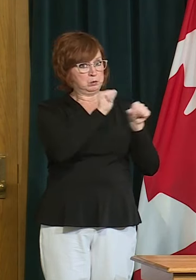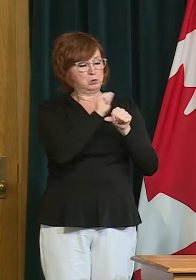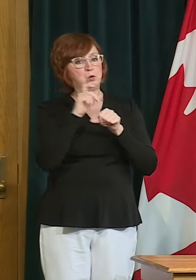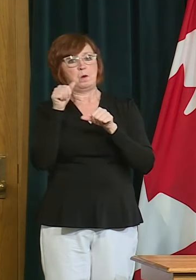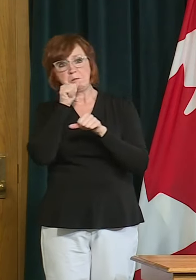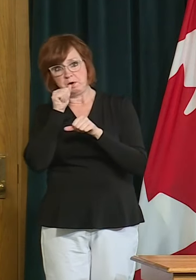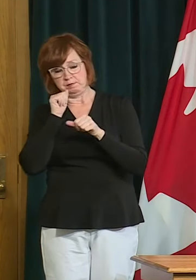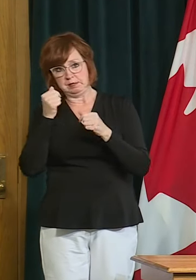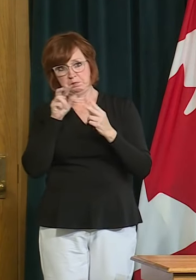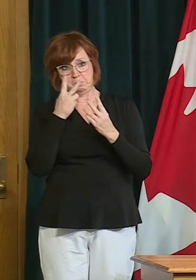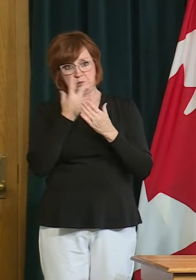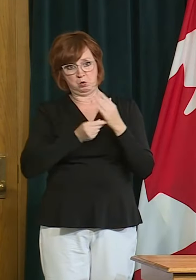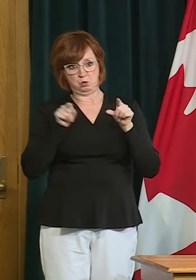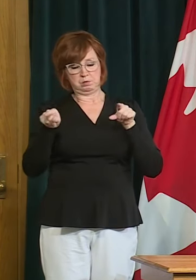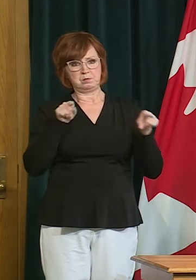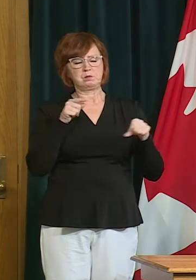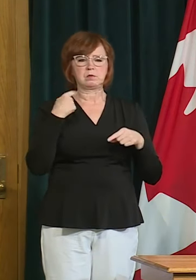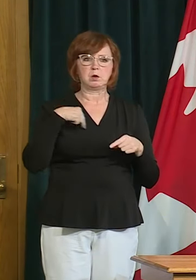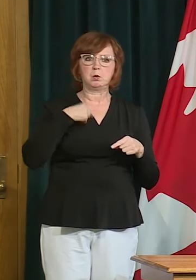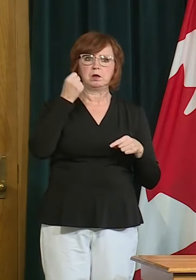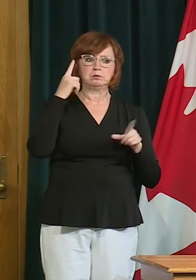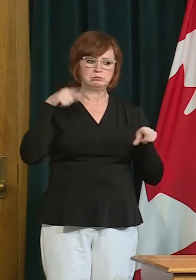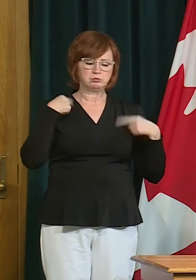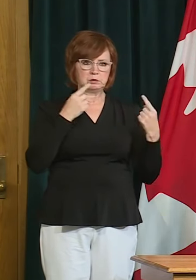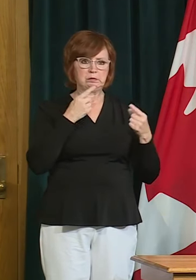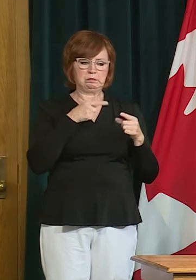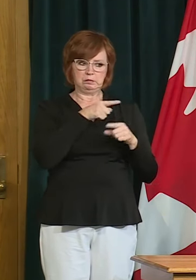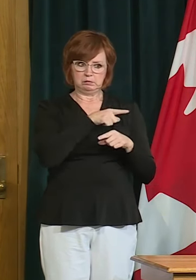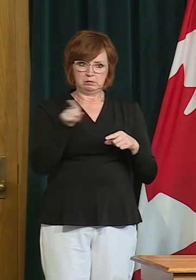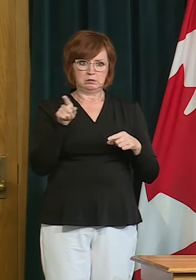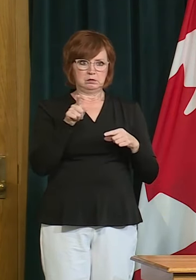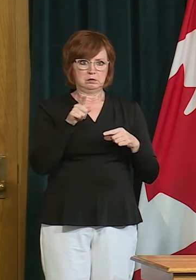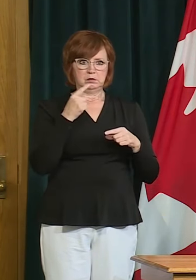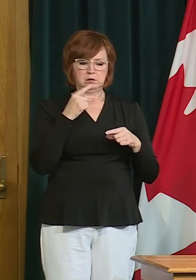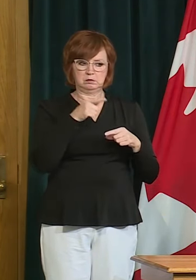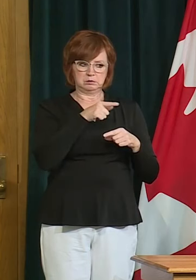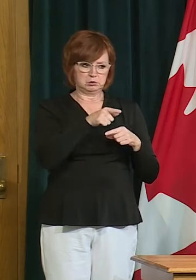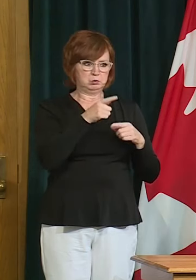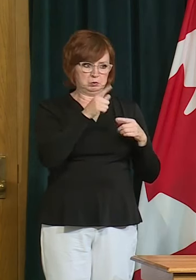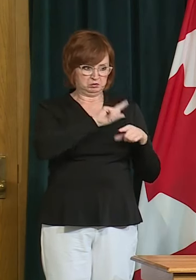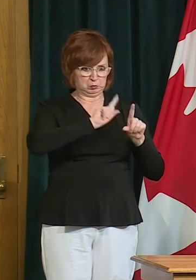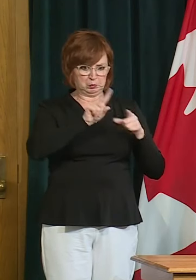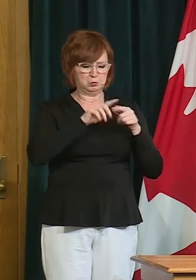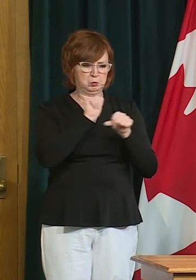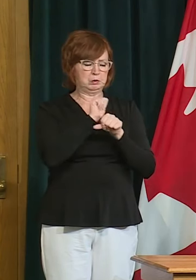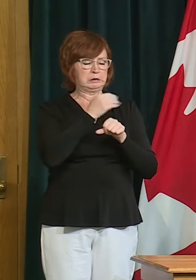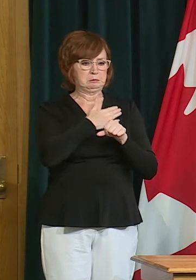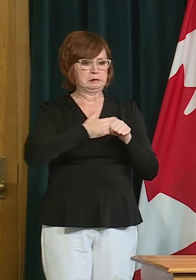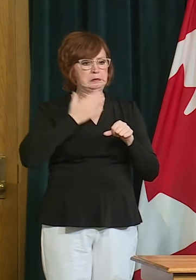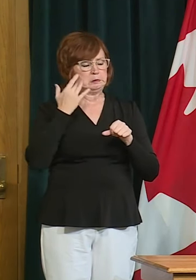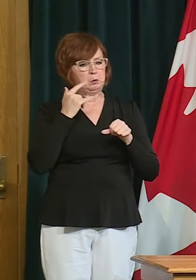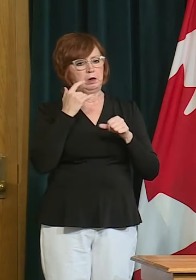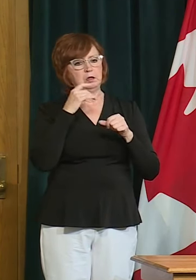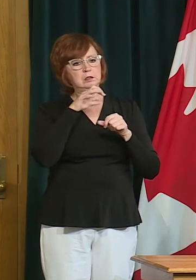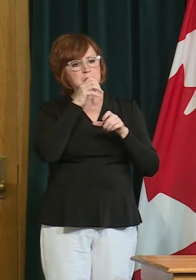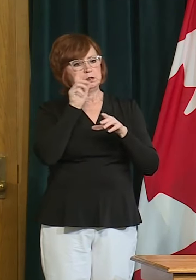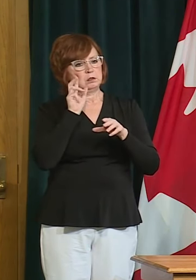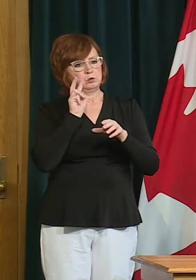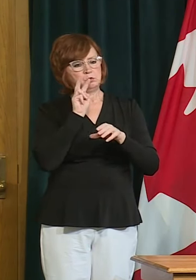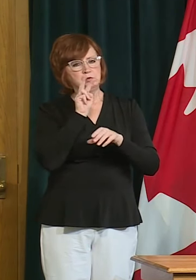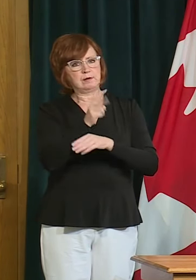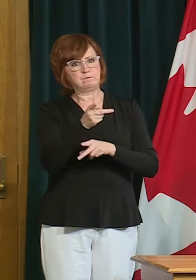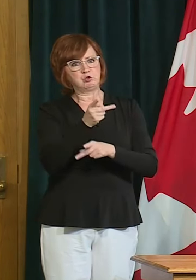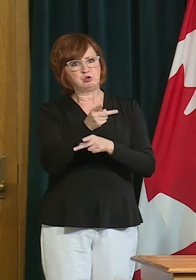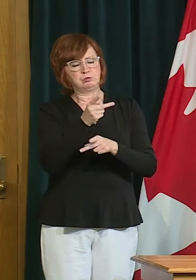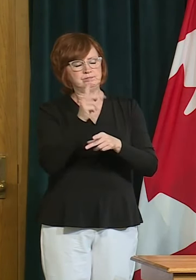has been placed on these employees because of the risk to our seniors our family members in these long-term care homes and